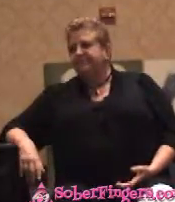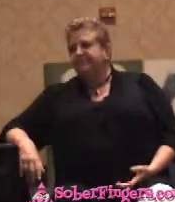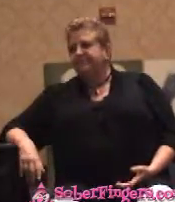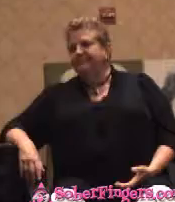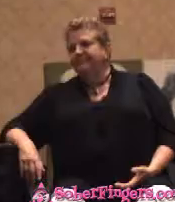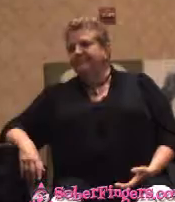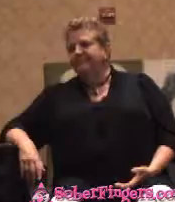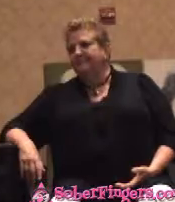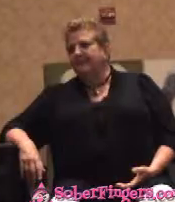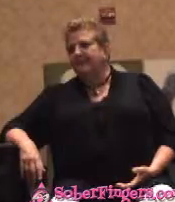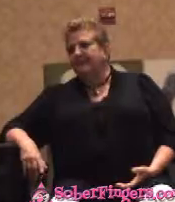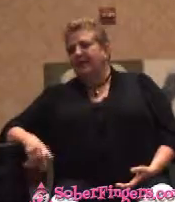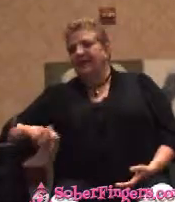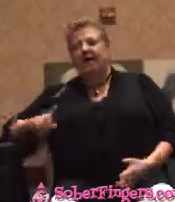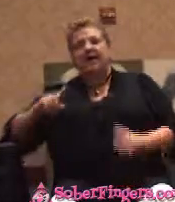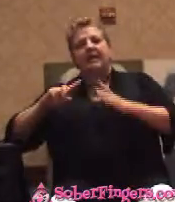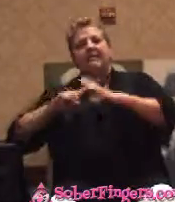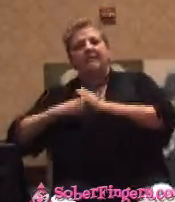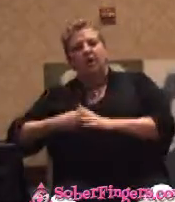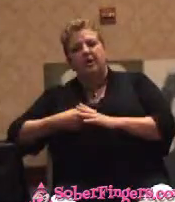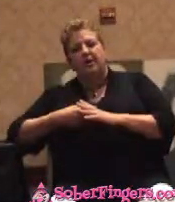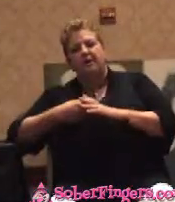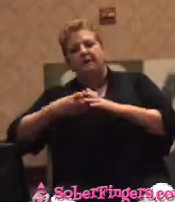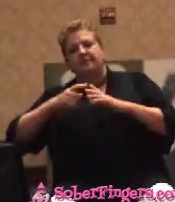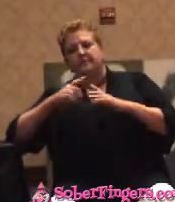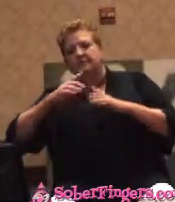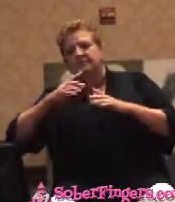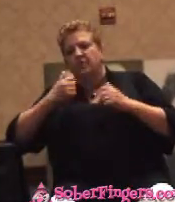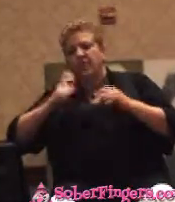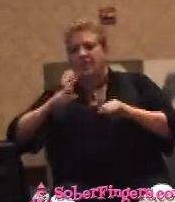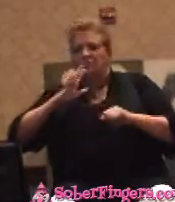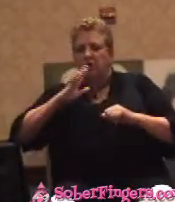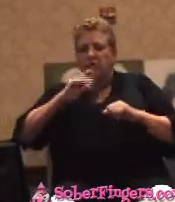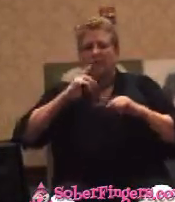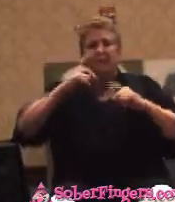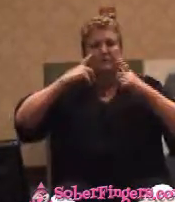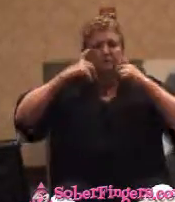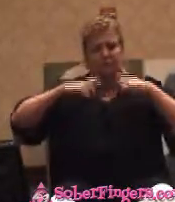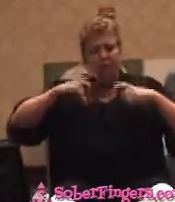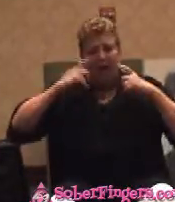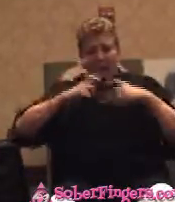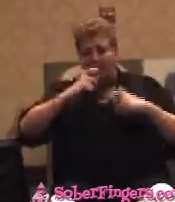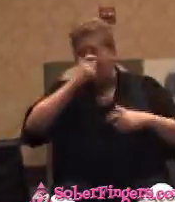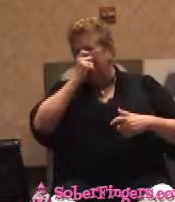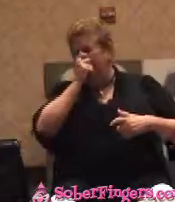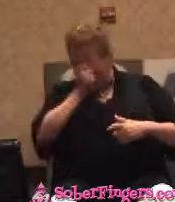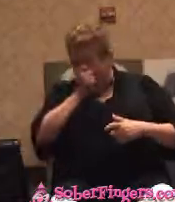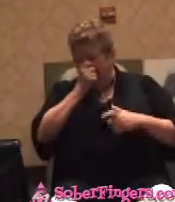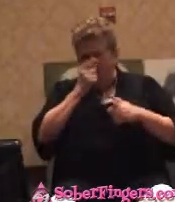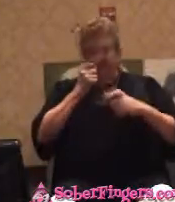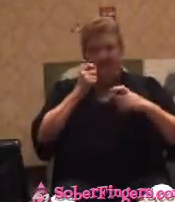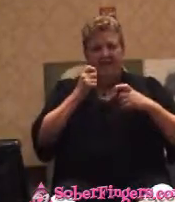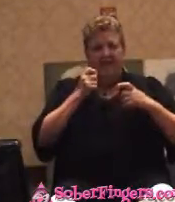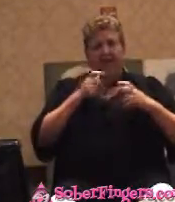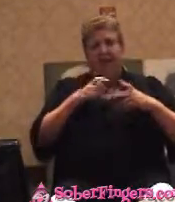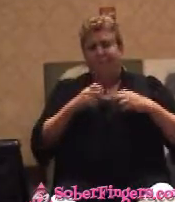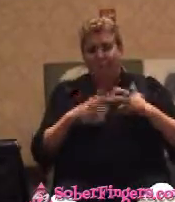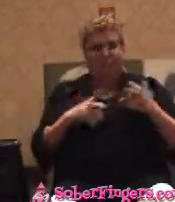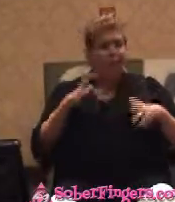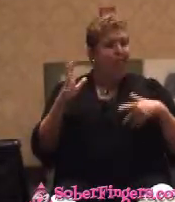And he started trying to talk, and he was bawling. He'd blow his nose, and he'd rubble and gurgle, and I